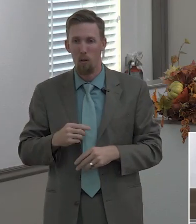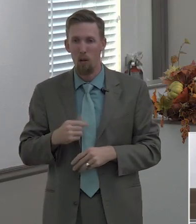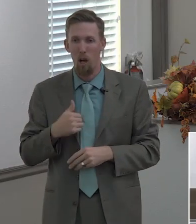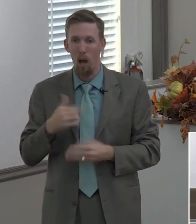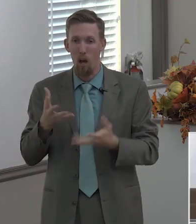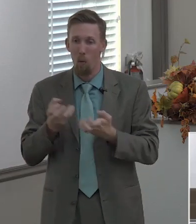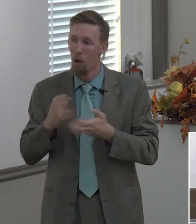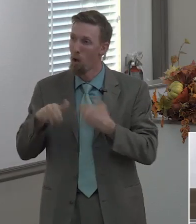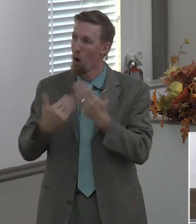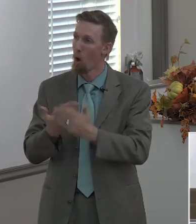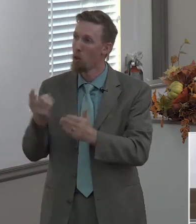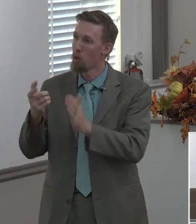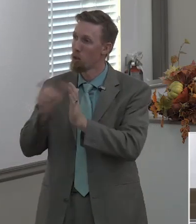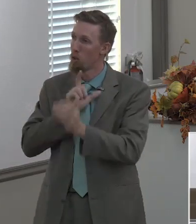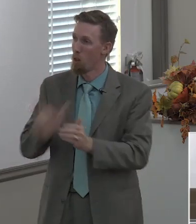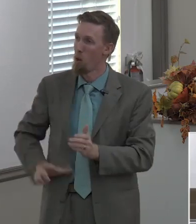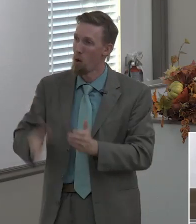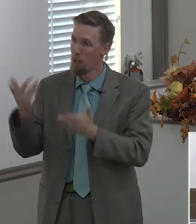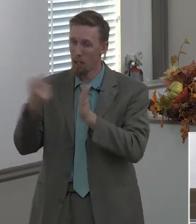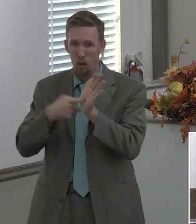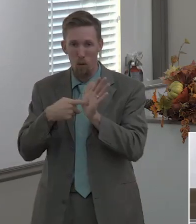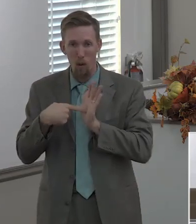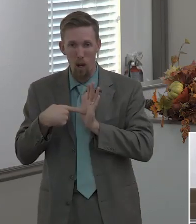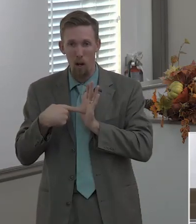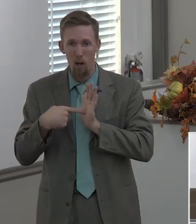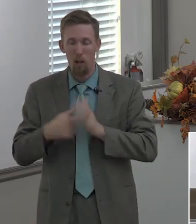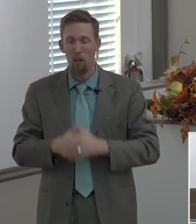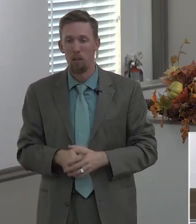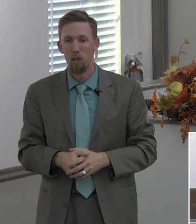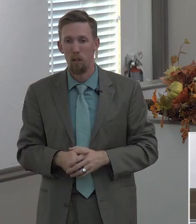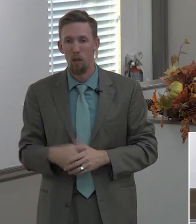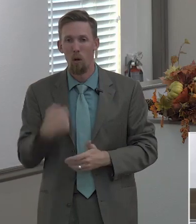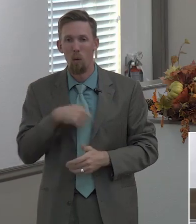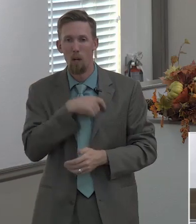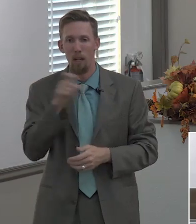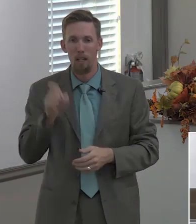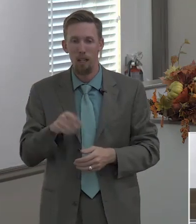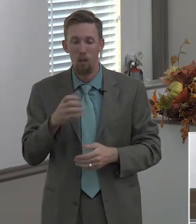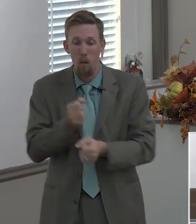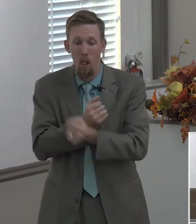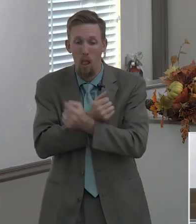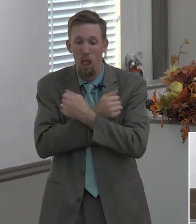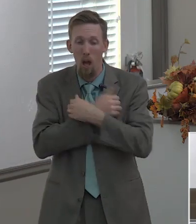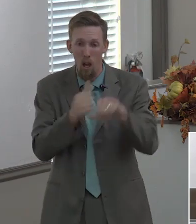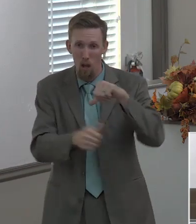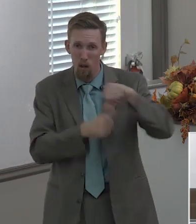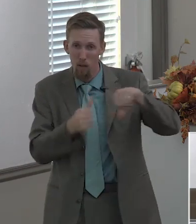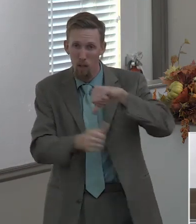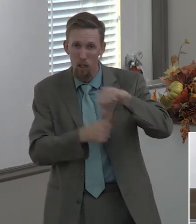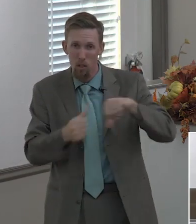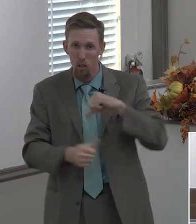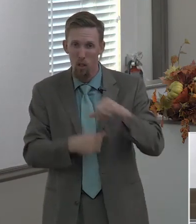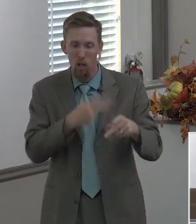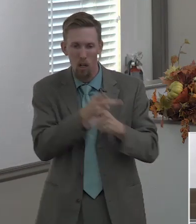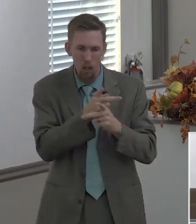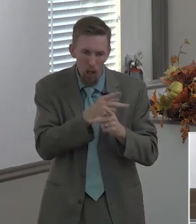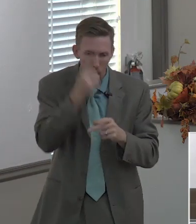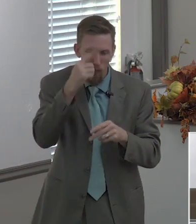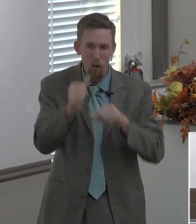we got to have compassion we got to love one another we have to watch out for one another